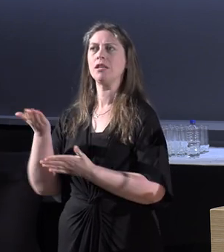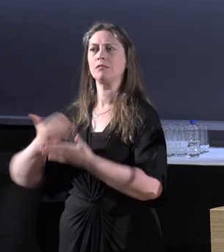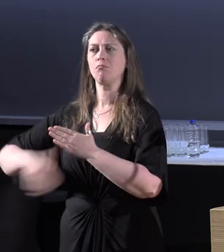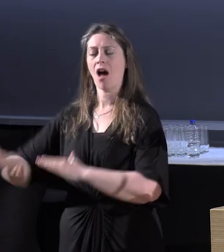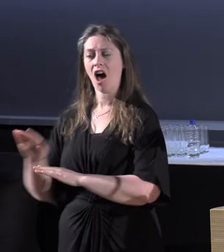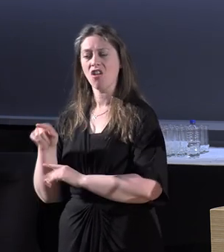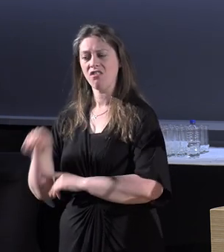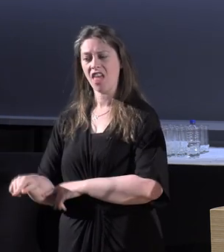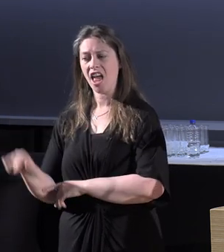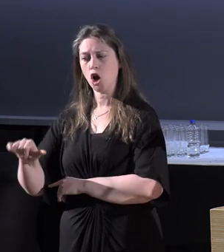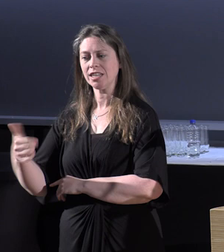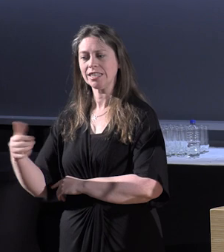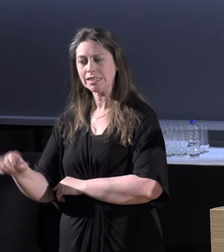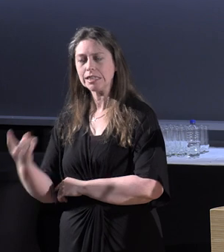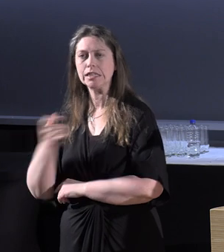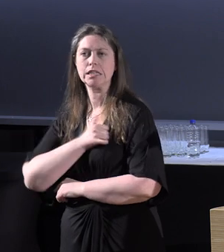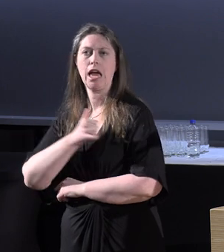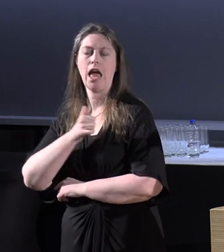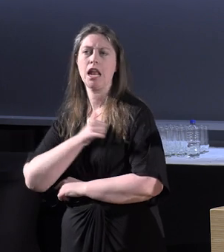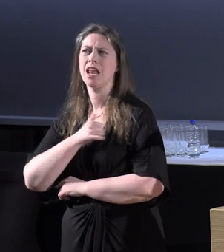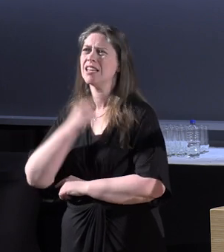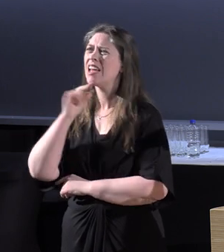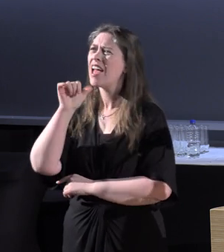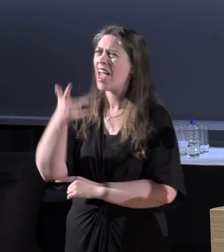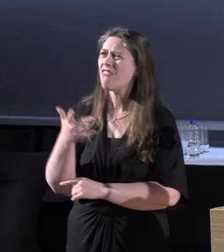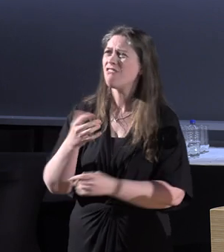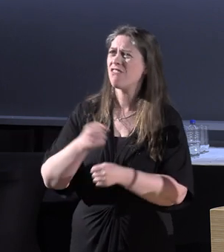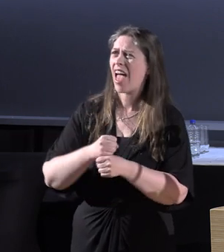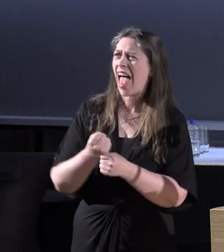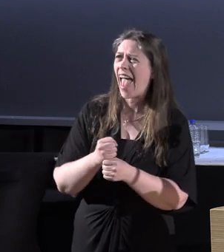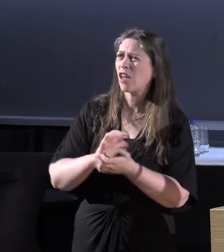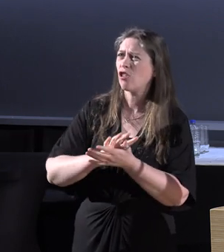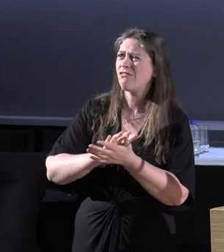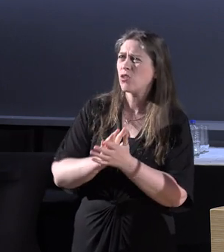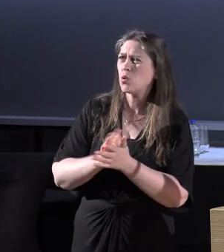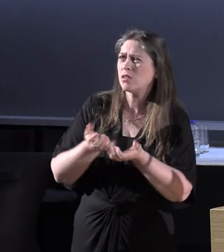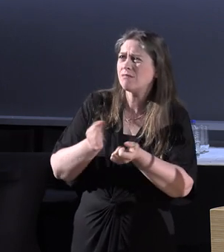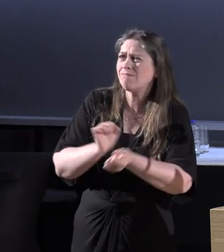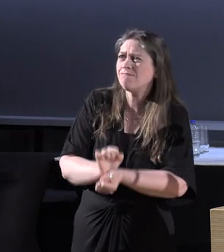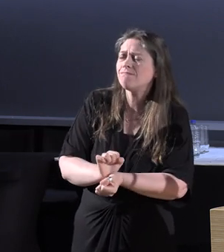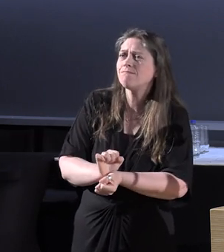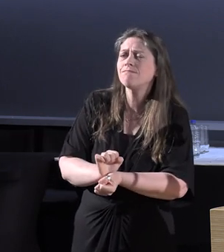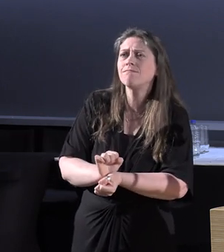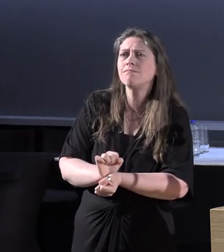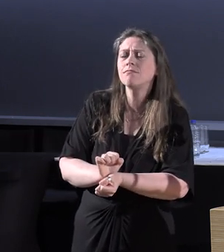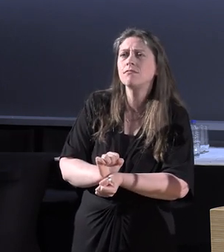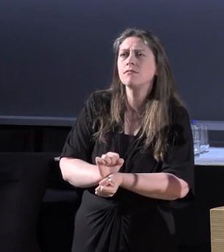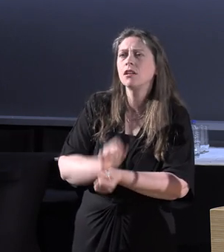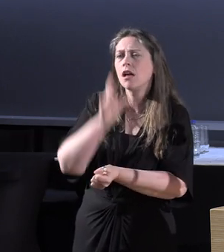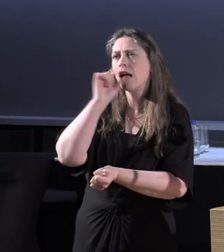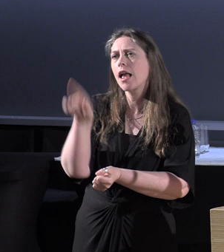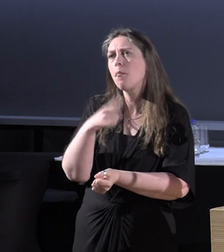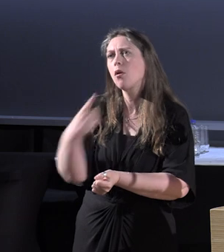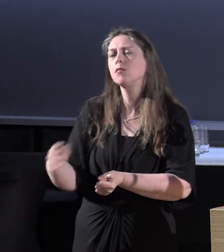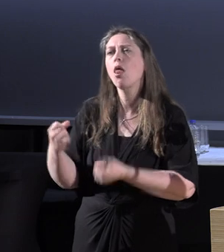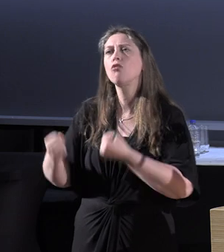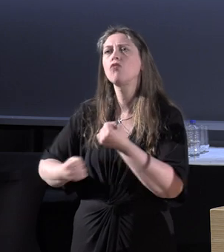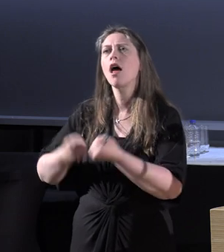field in the 1960s in Canada, and he said, but if you fuse David's ankle, he won't be able to run.